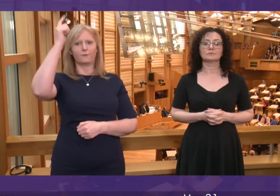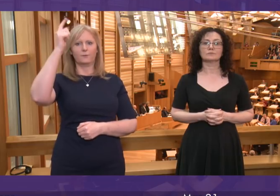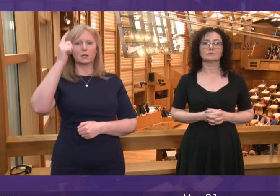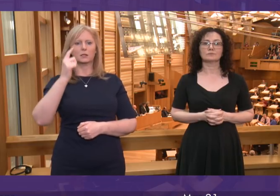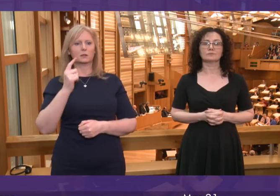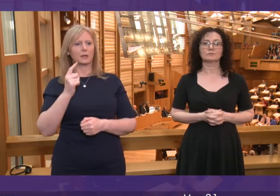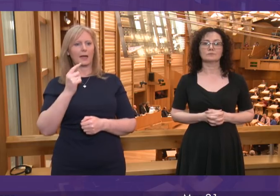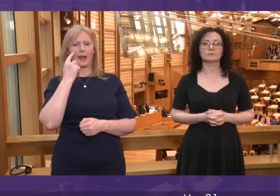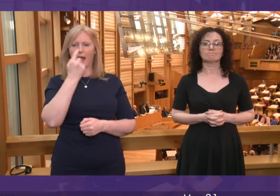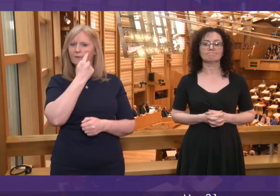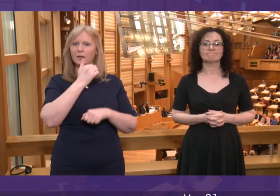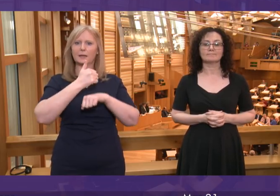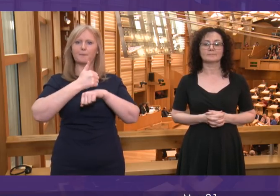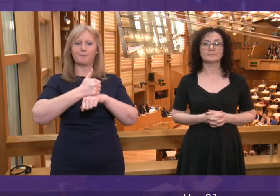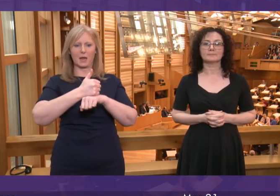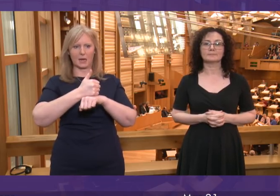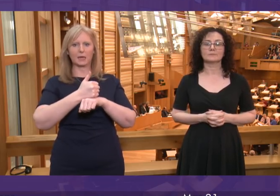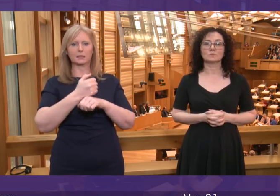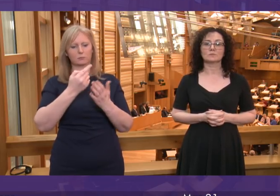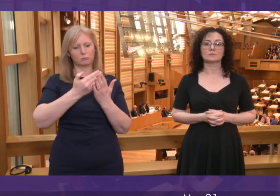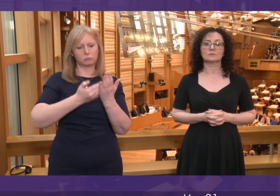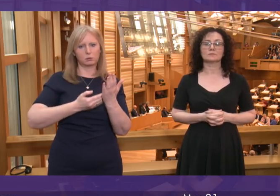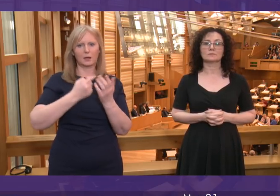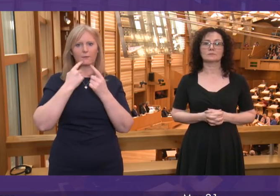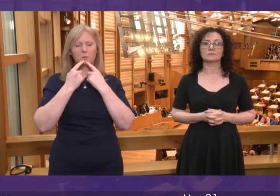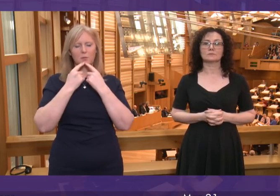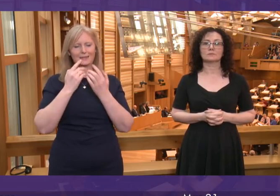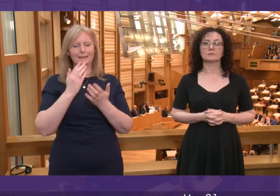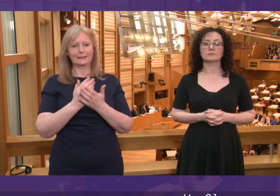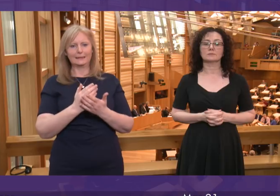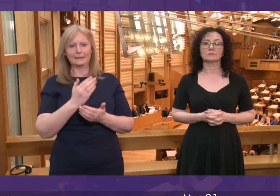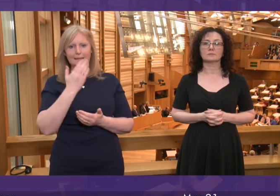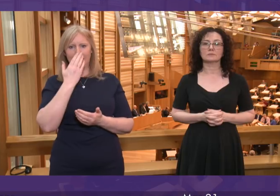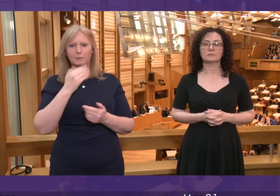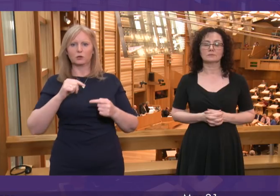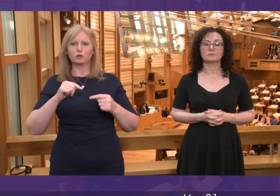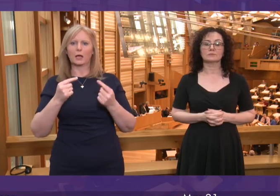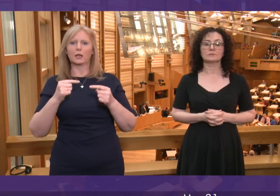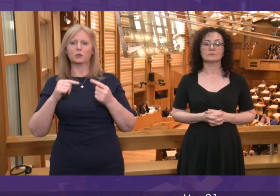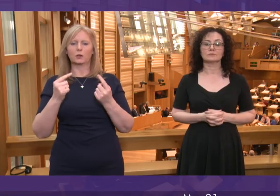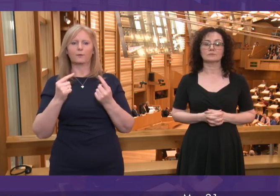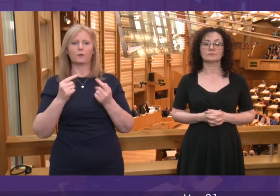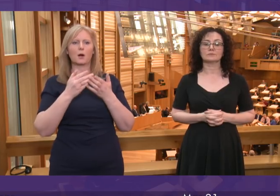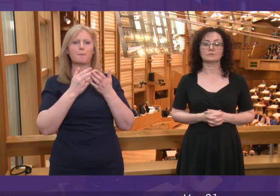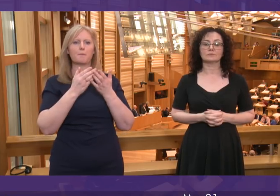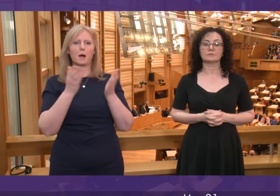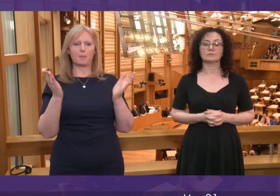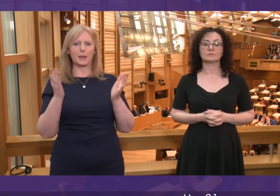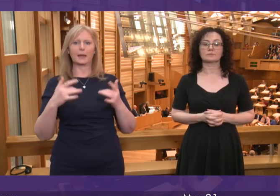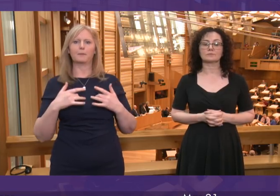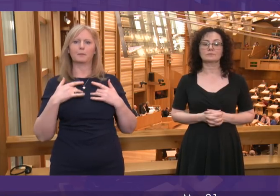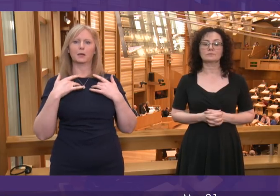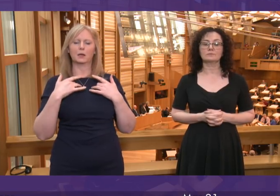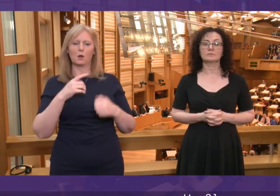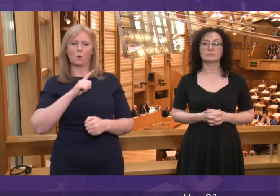-based new approaches, even if at first they can seem to be very challenging, particularly for public opinion. That is why